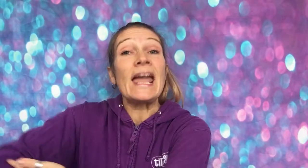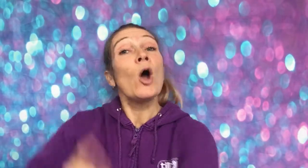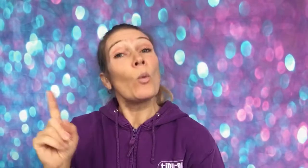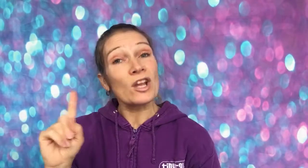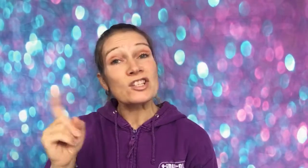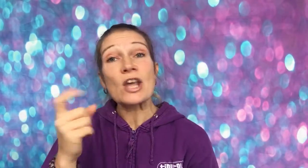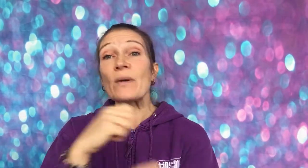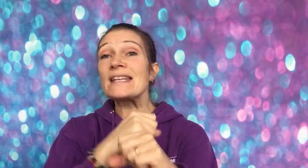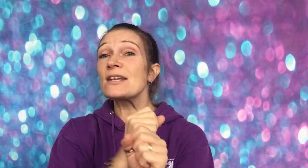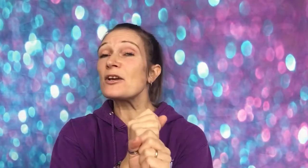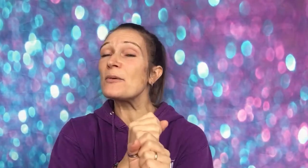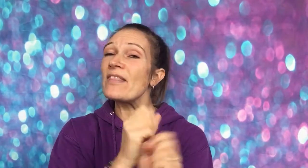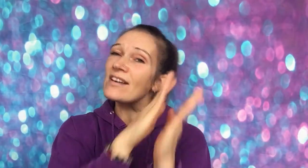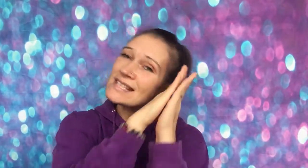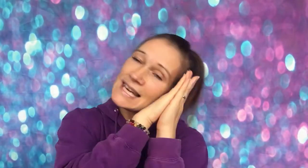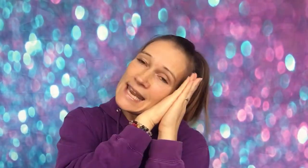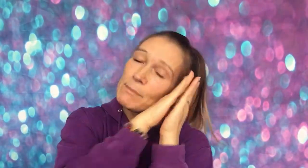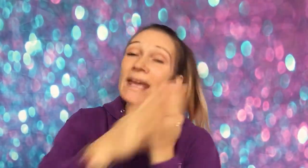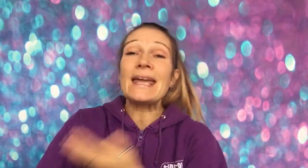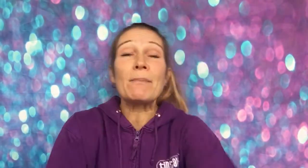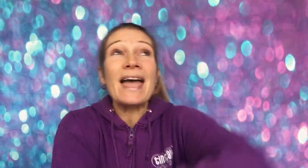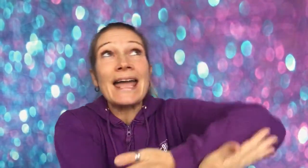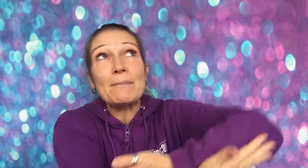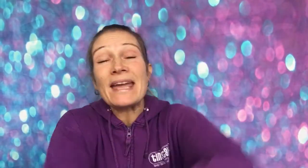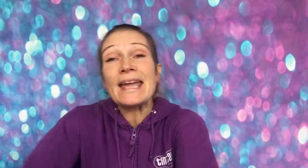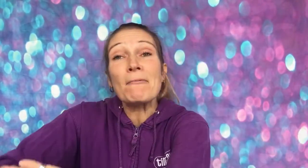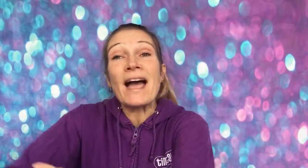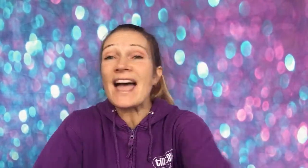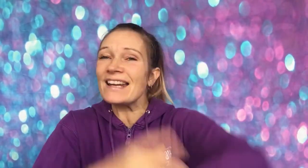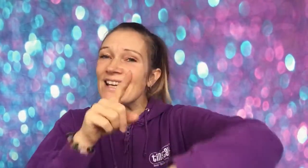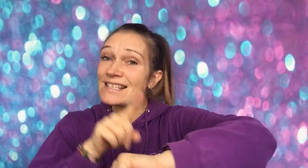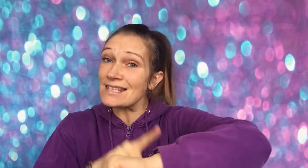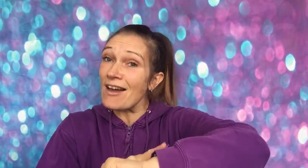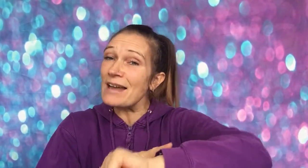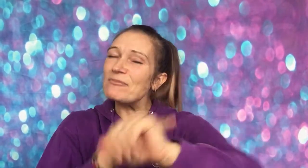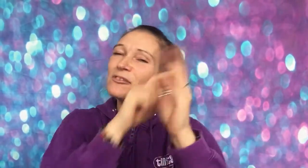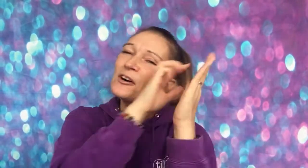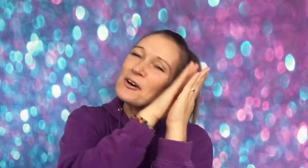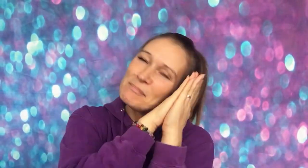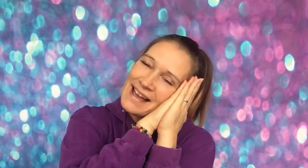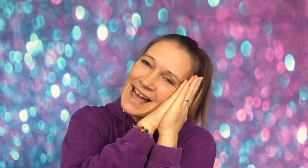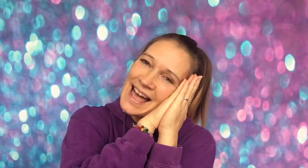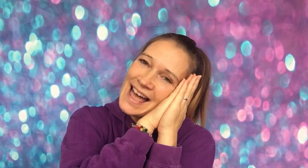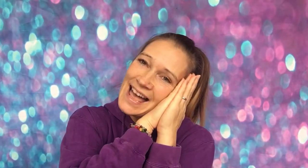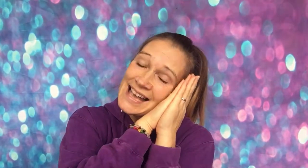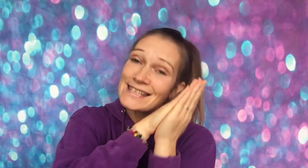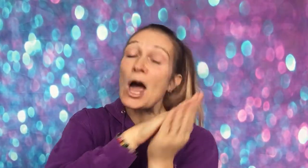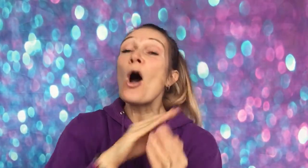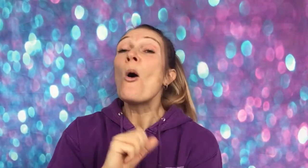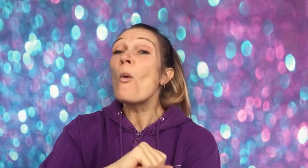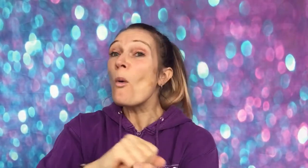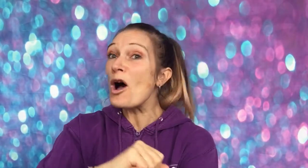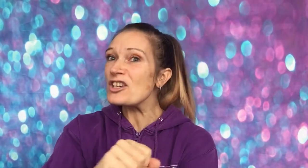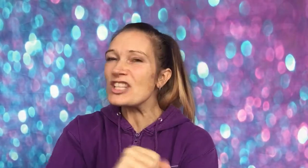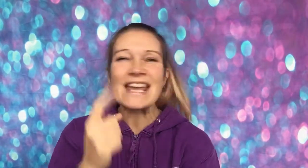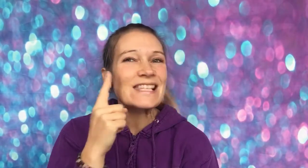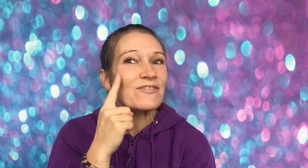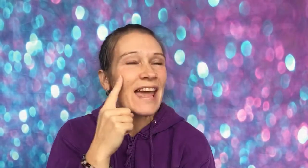What shall we do with a sleepy baby when it's time for bed? Wash his face